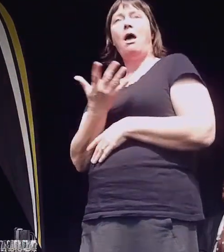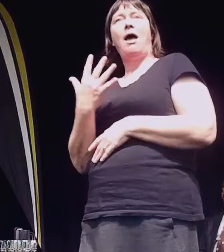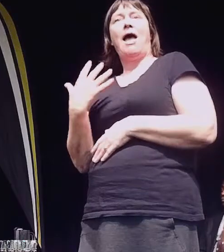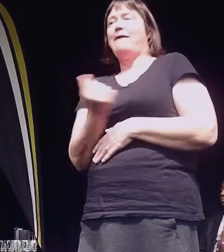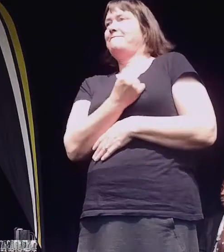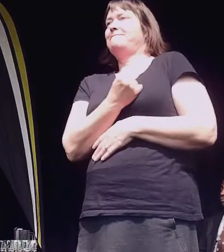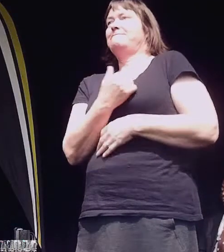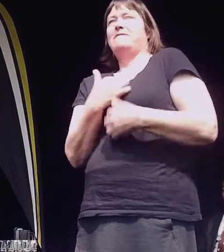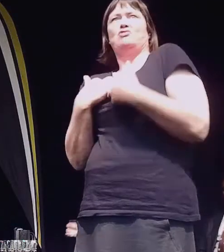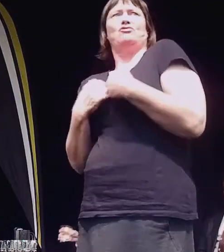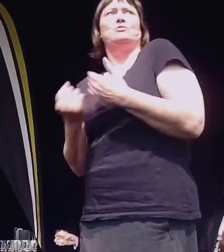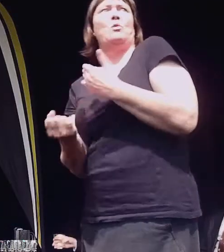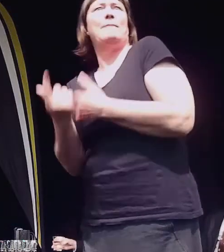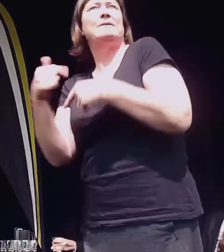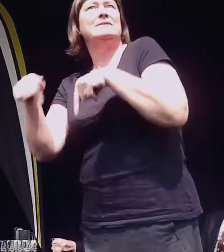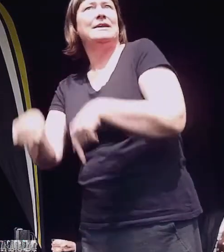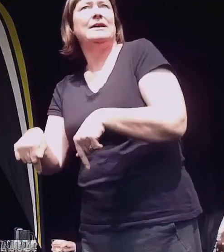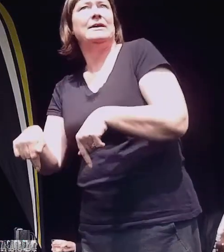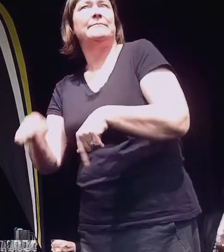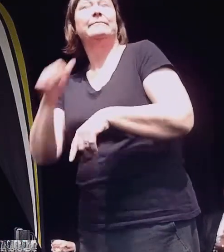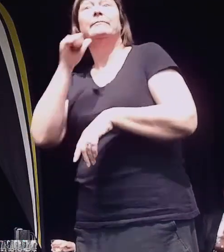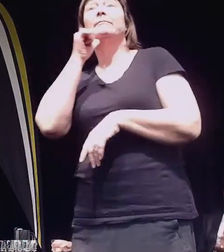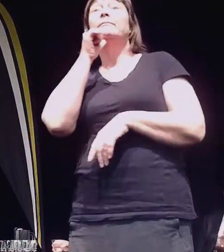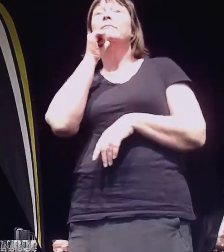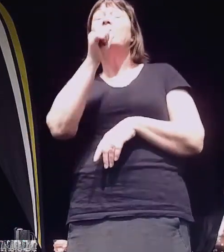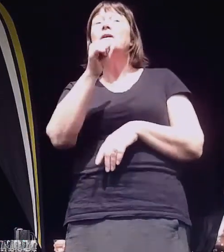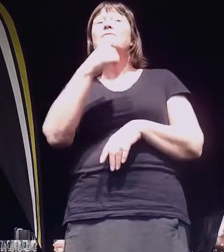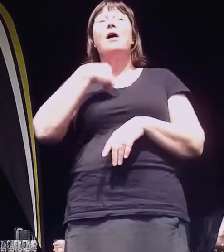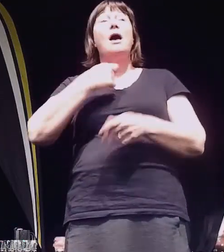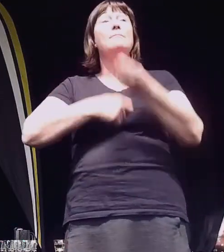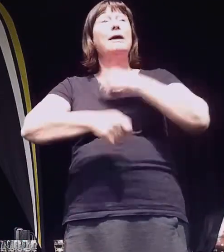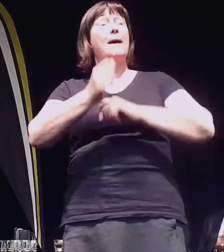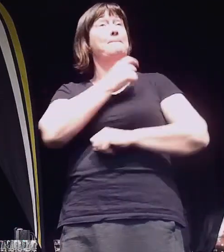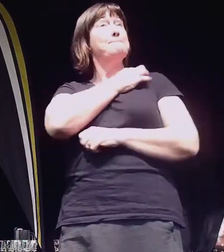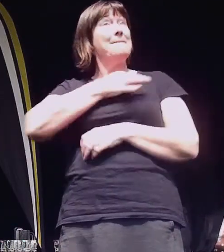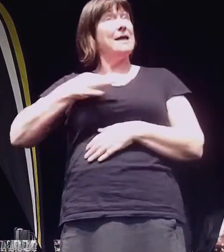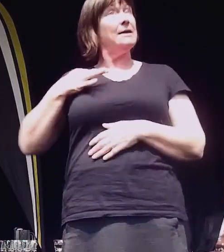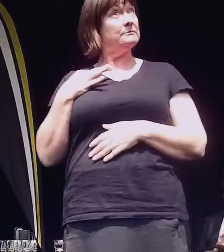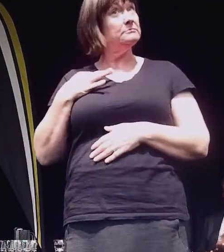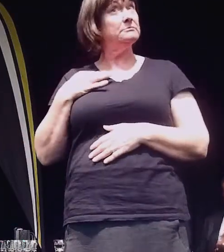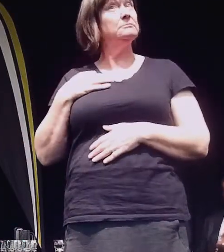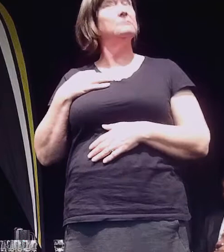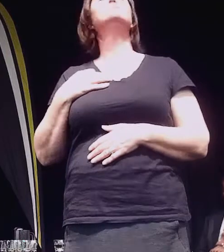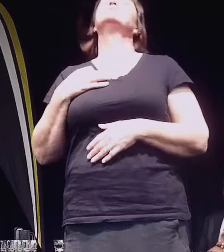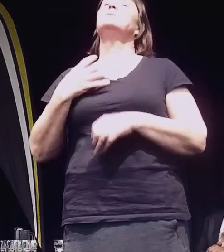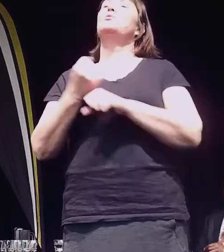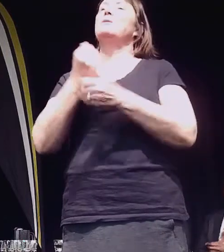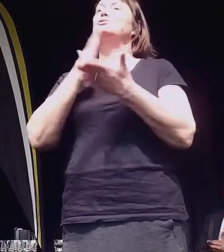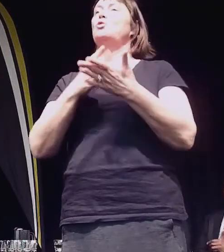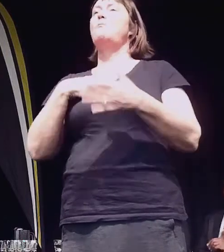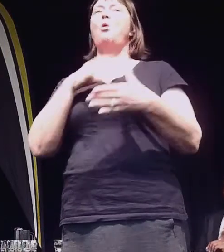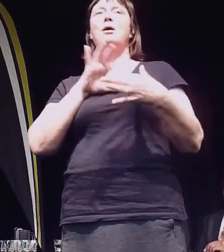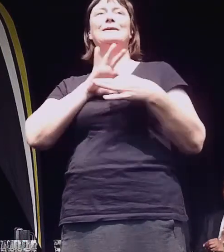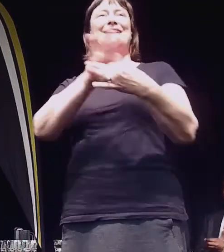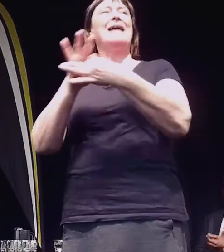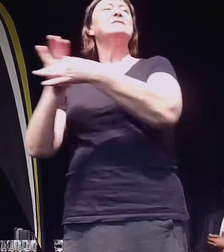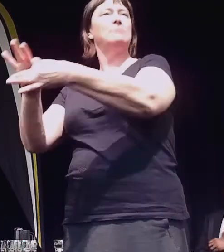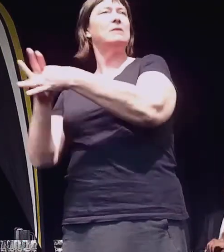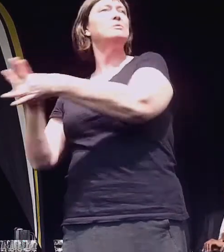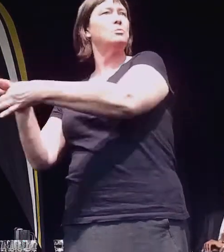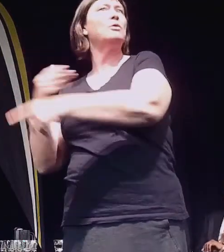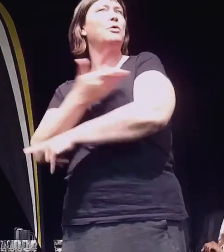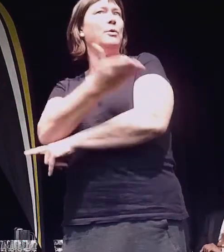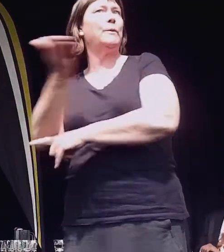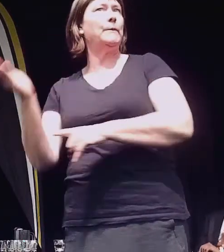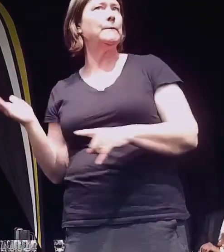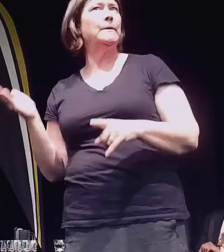So if I become your mayor, I will increase engagement, which is, I think, incredibly important and lacking. I would increase